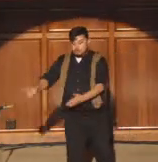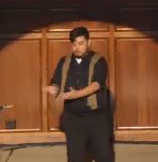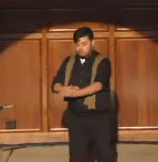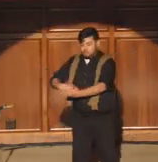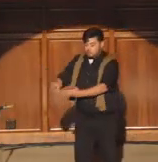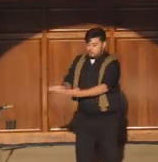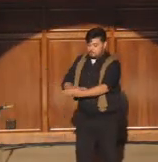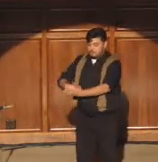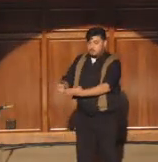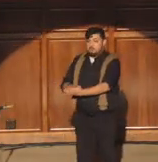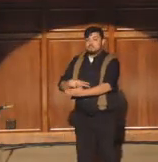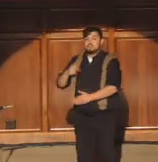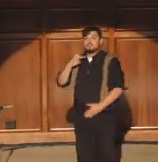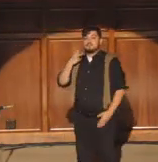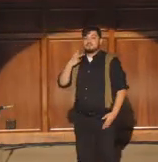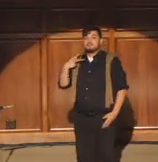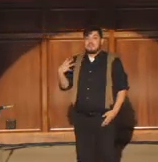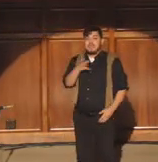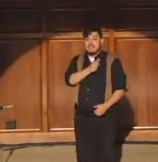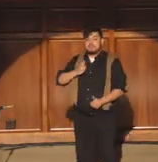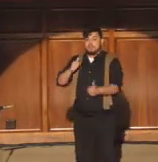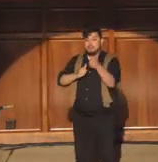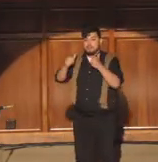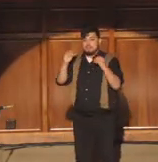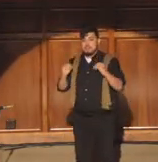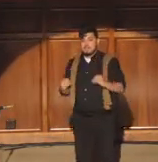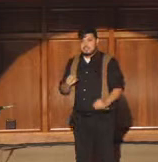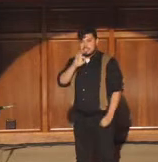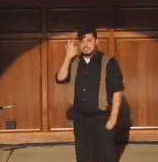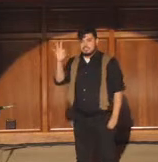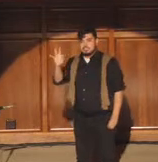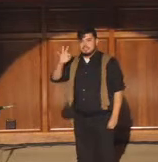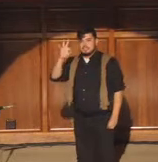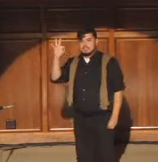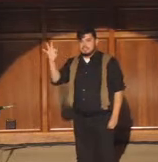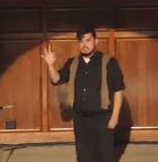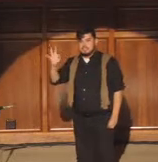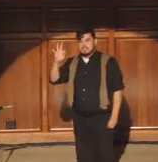Oma Kulatom and Oma Sherryu